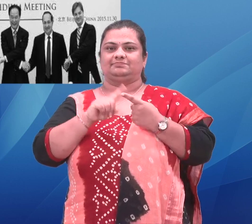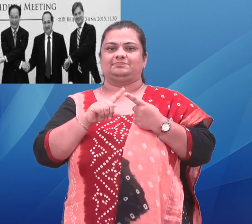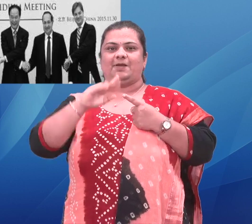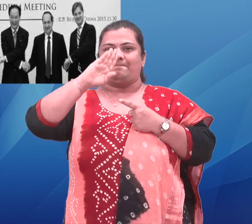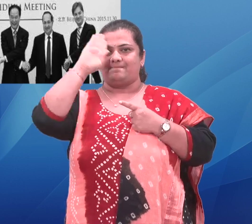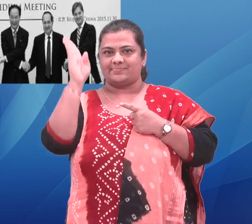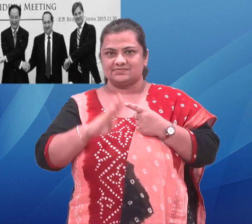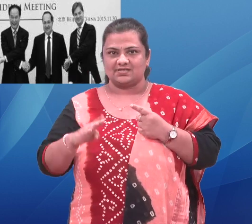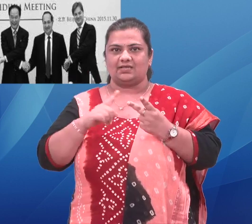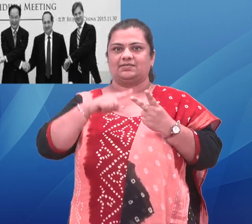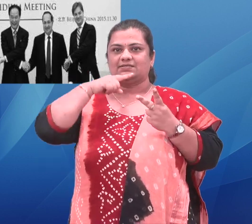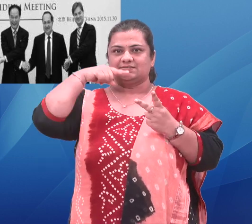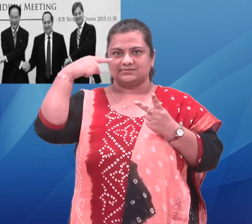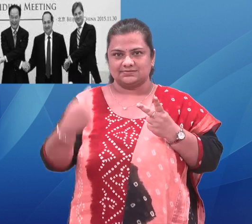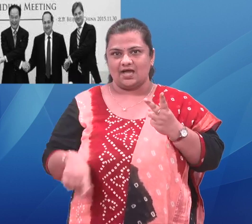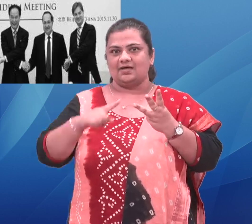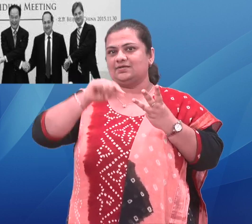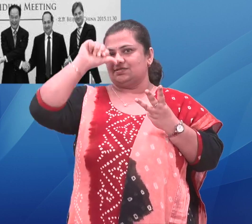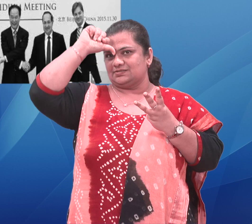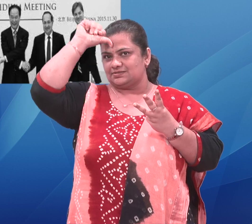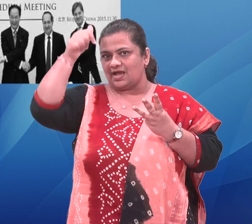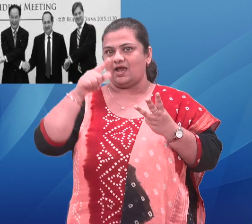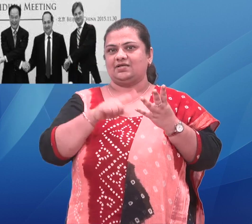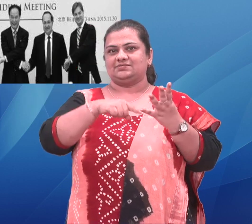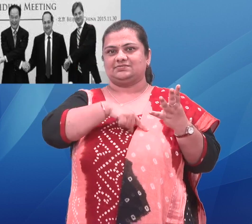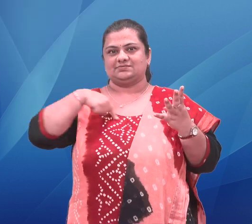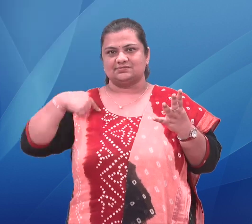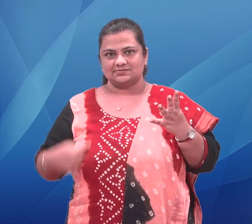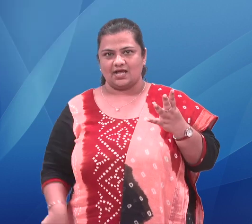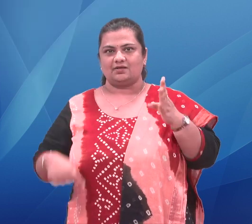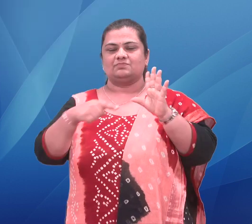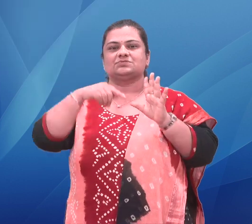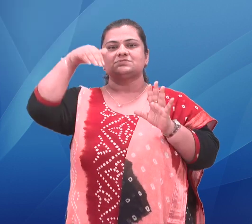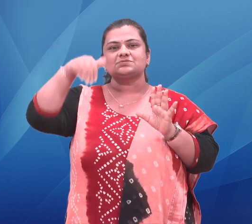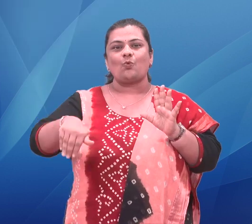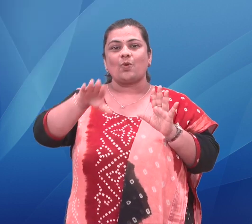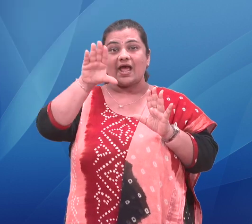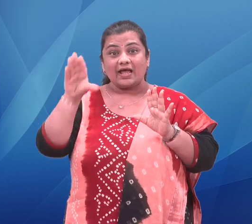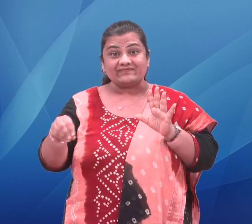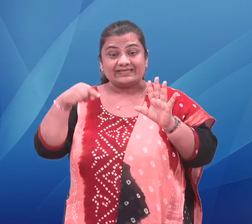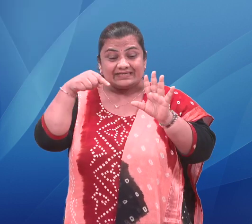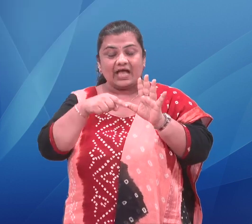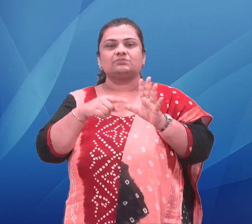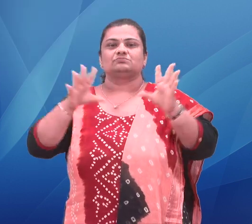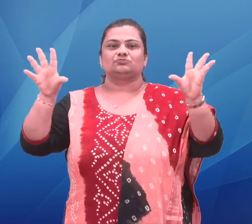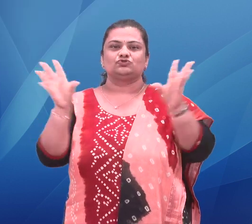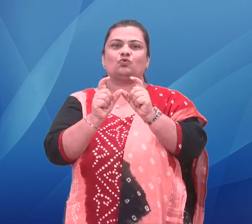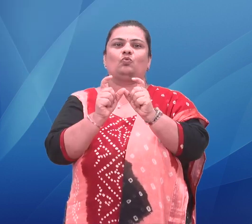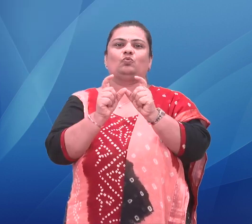countries committed to stepping up dialogue and finding ways to generate strong synergies as they confront new common